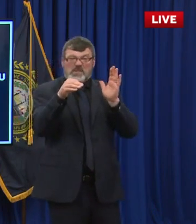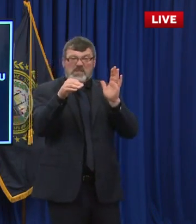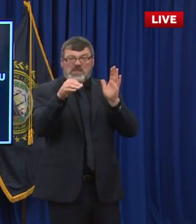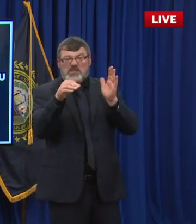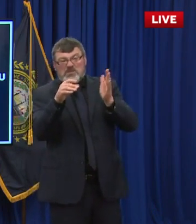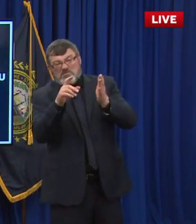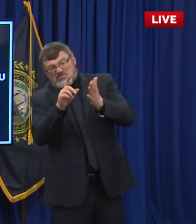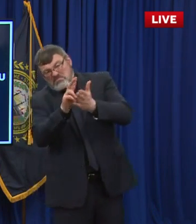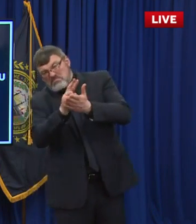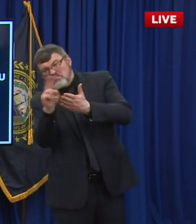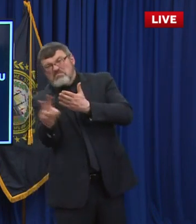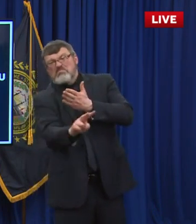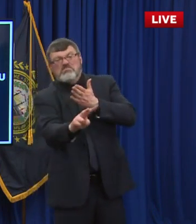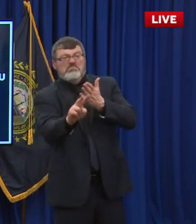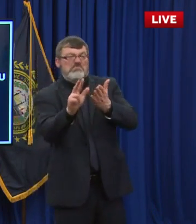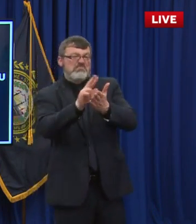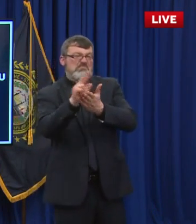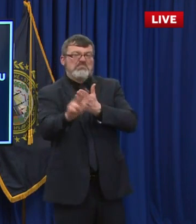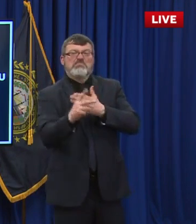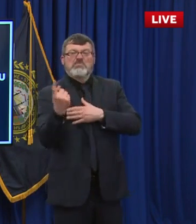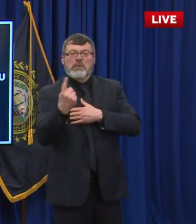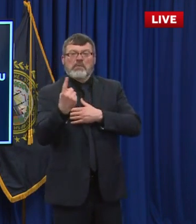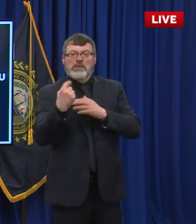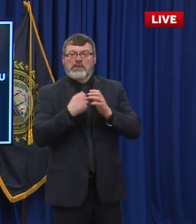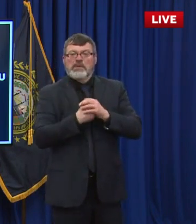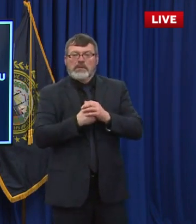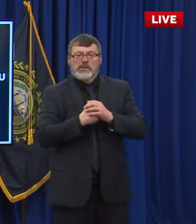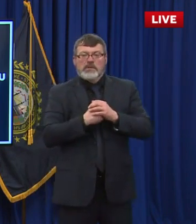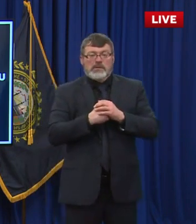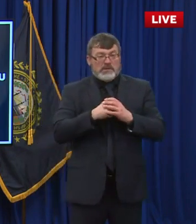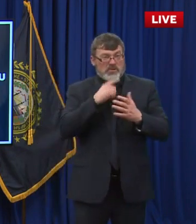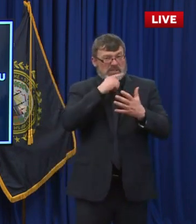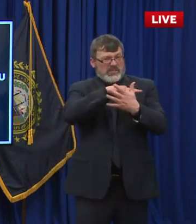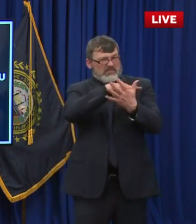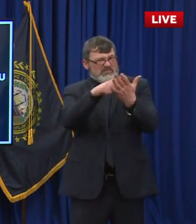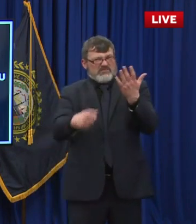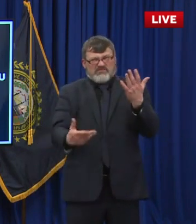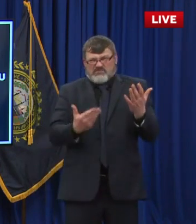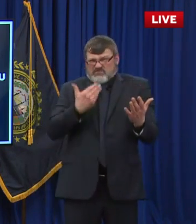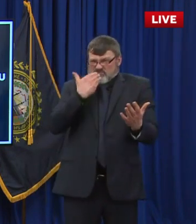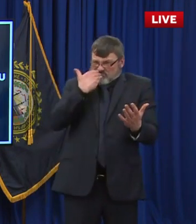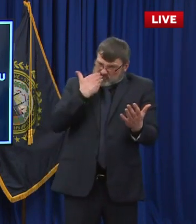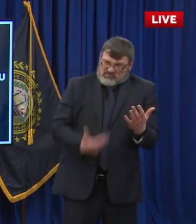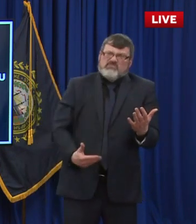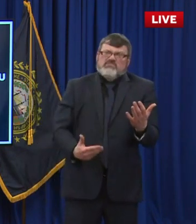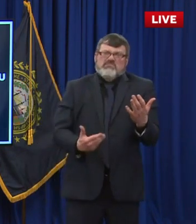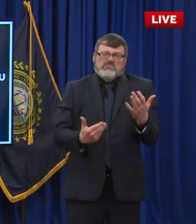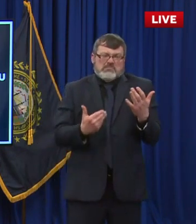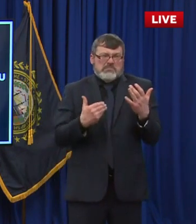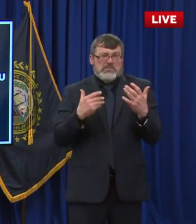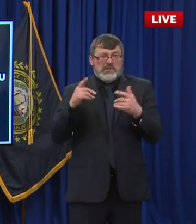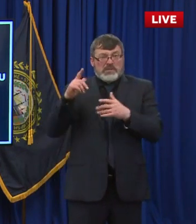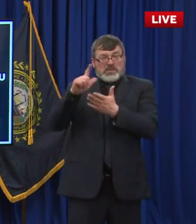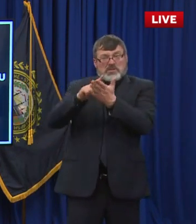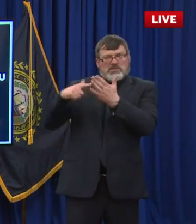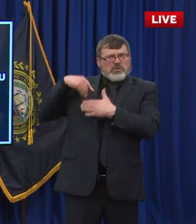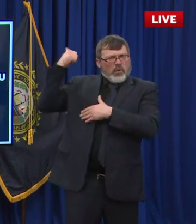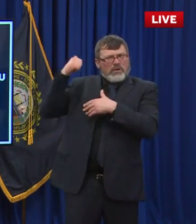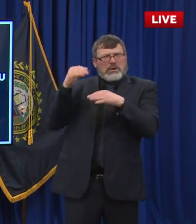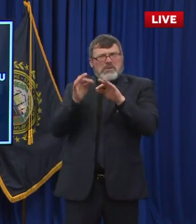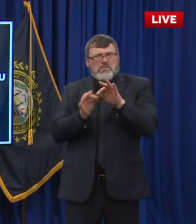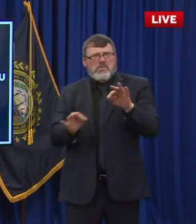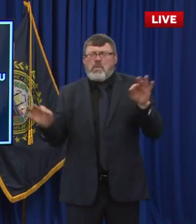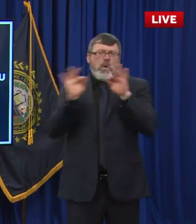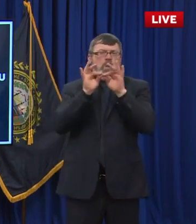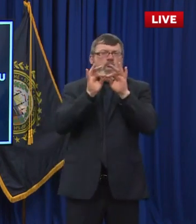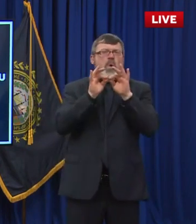few weeks. But you know, there's a lot of great candidates out there. It's a very important job. It is, it's a 27 hour a day job. And Gordon McDonald, he's left